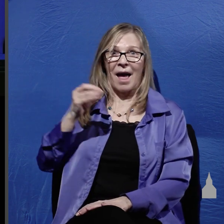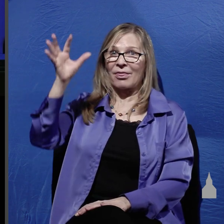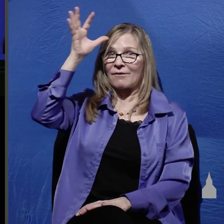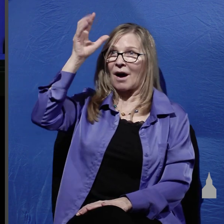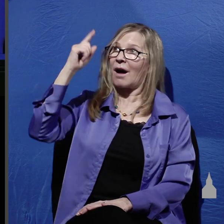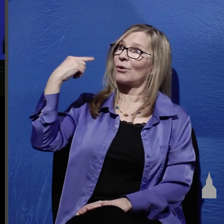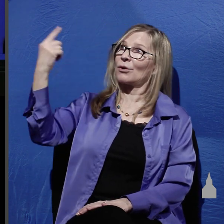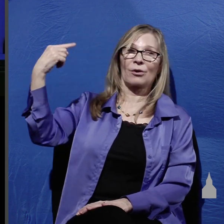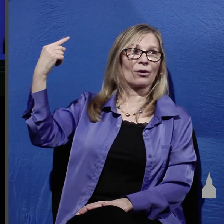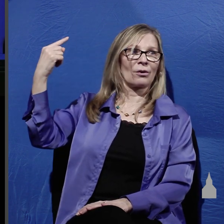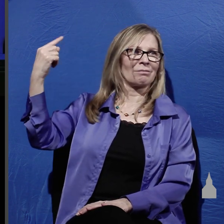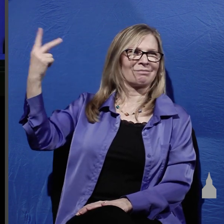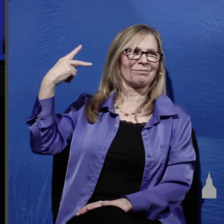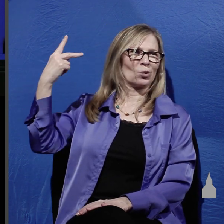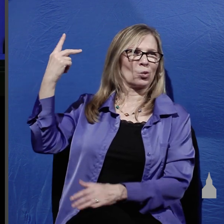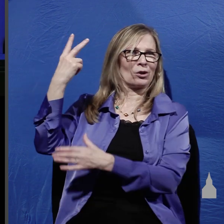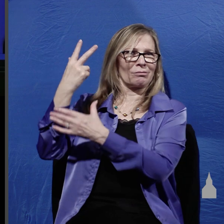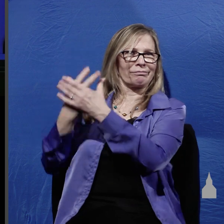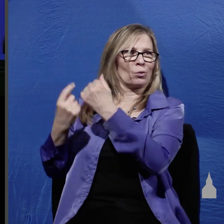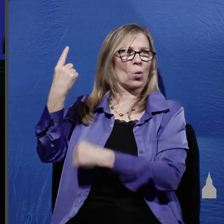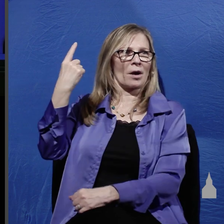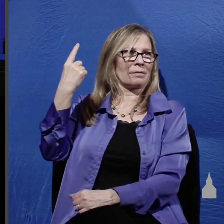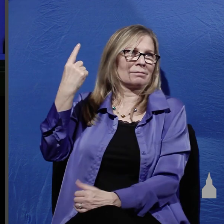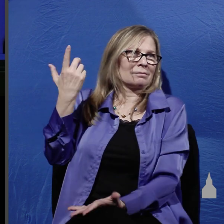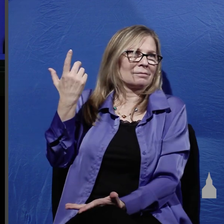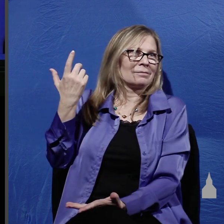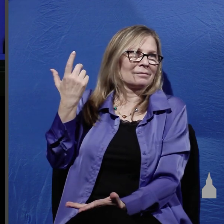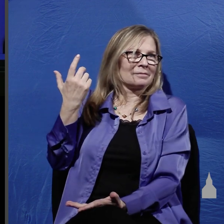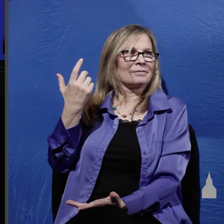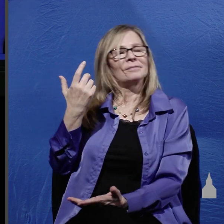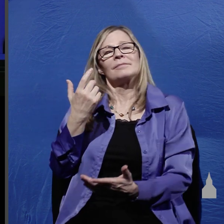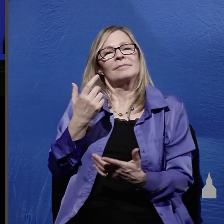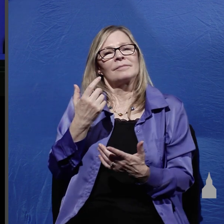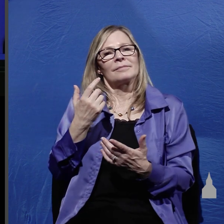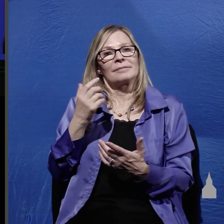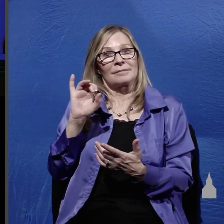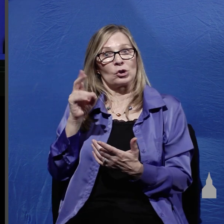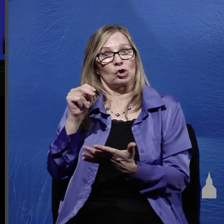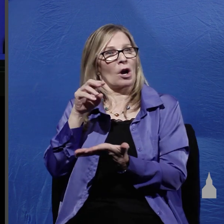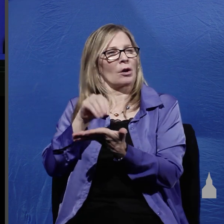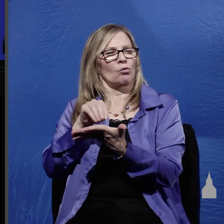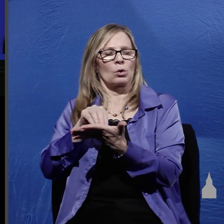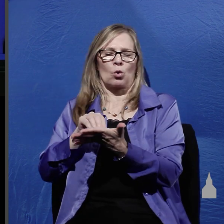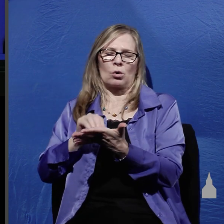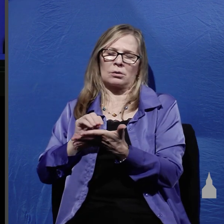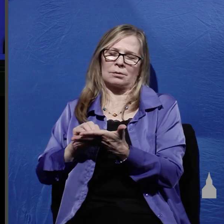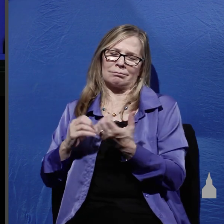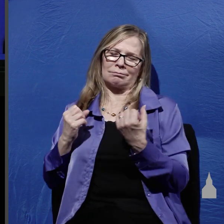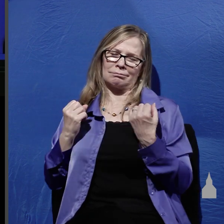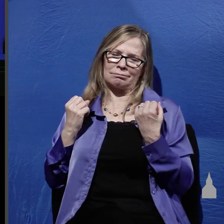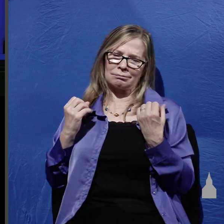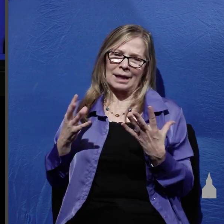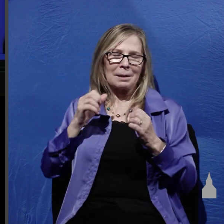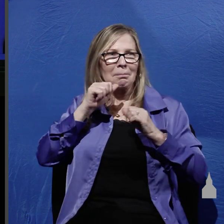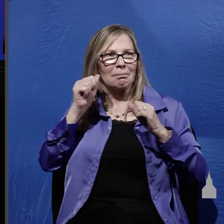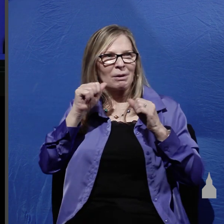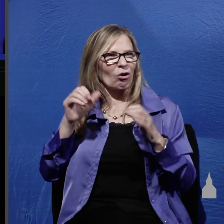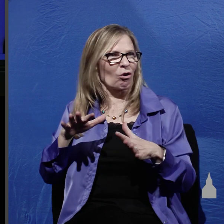I and the father are one as I've already said John records for us scores of miracles all